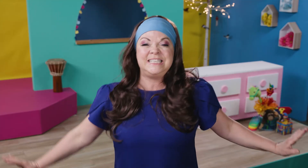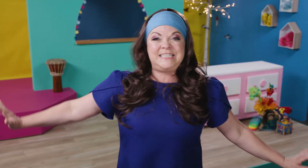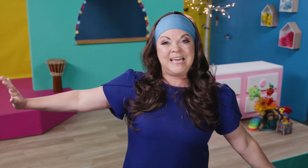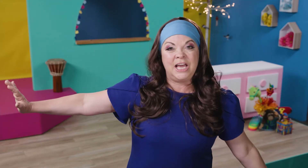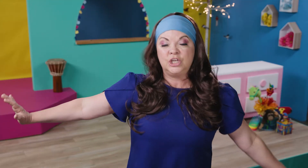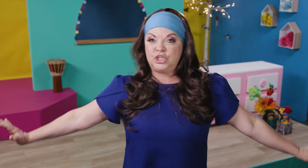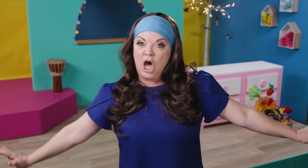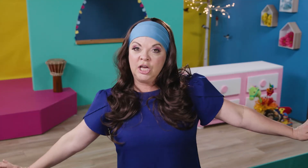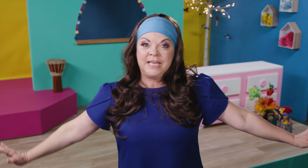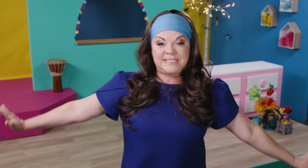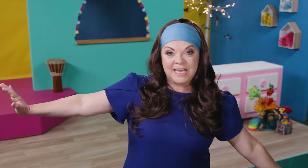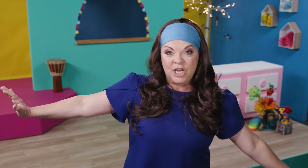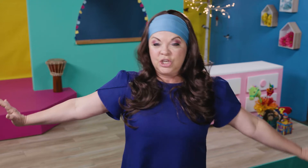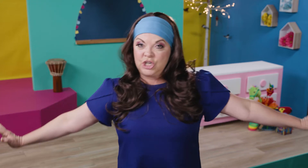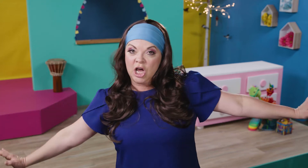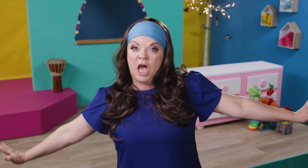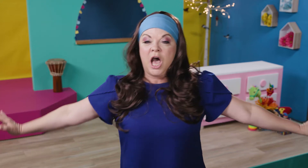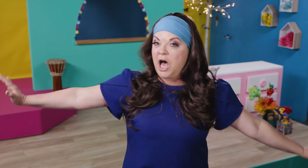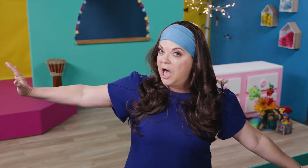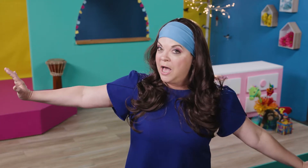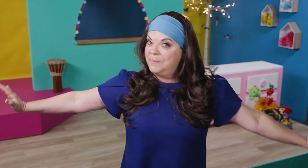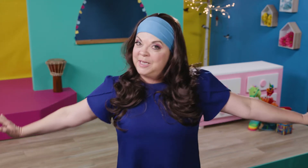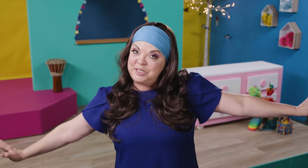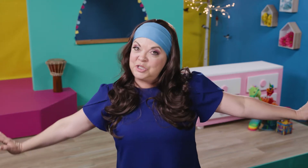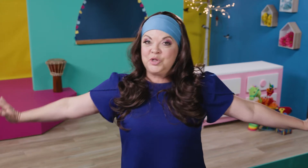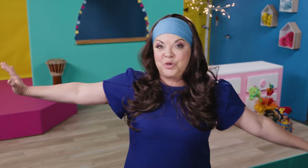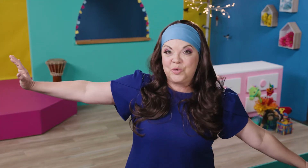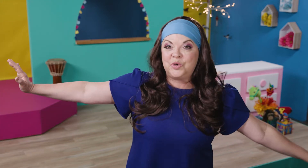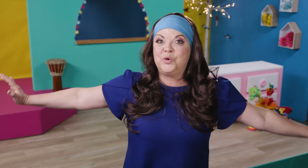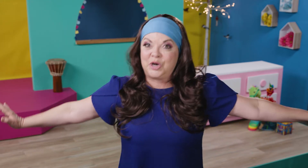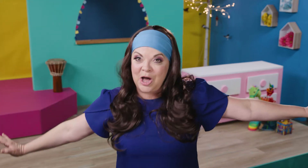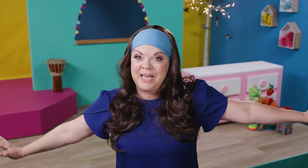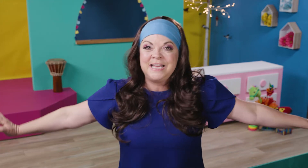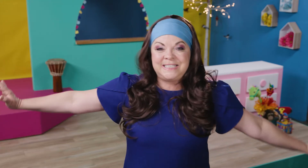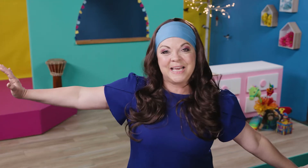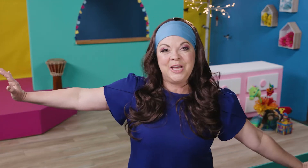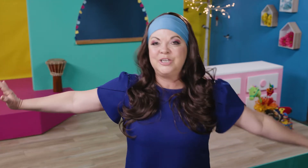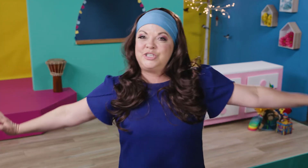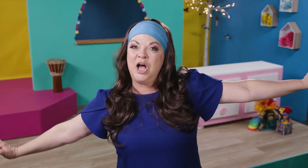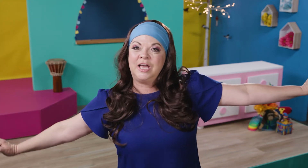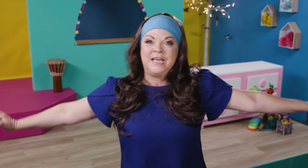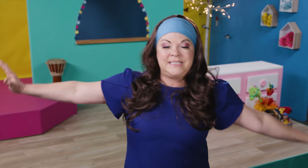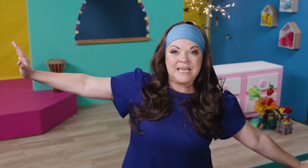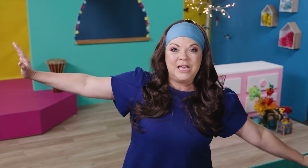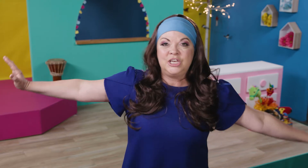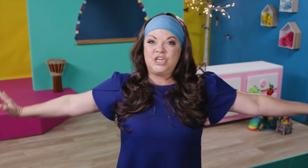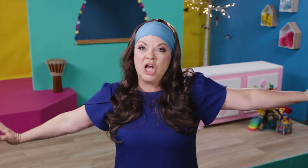Tick-tock, tick-tock, I'm a little cuckoo clock. Tick-tock, tick-tock,